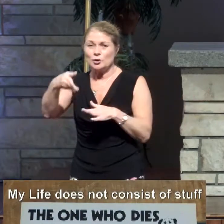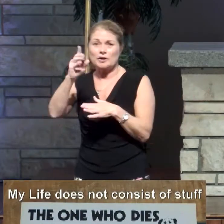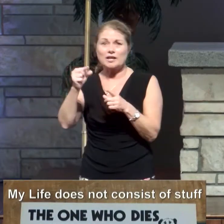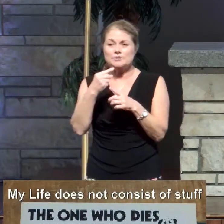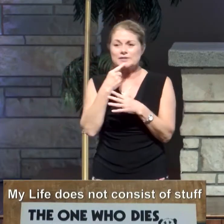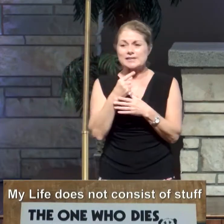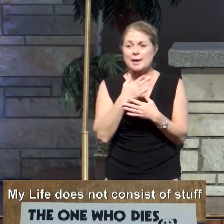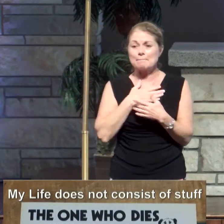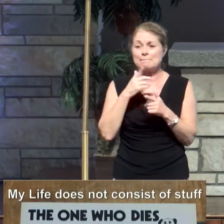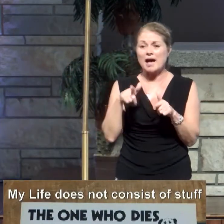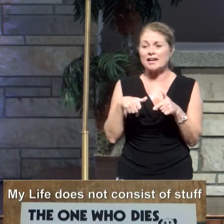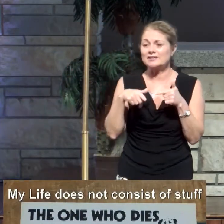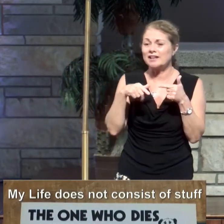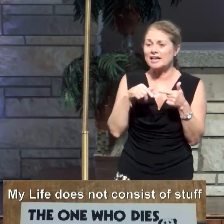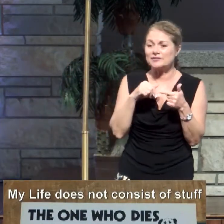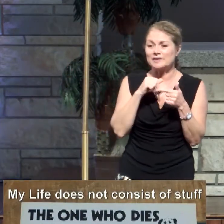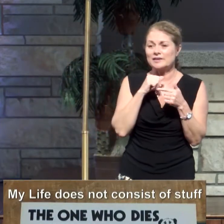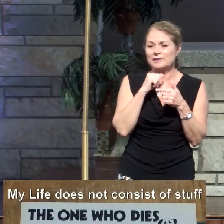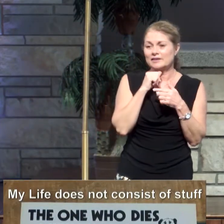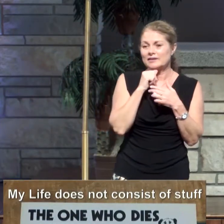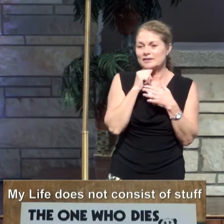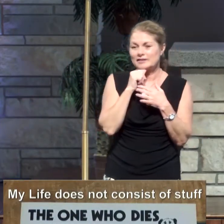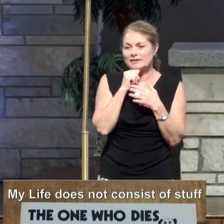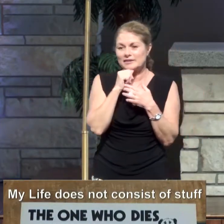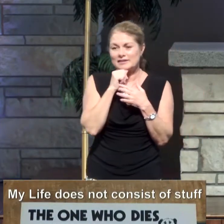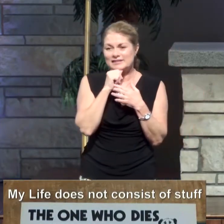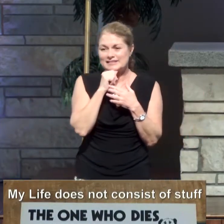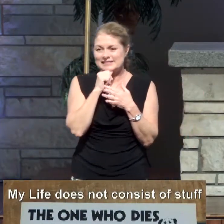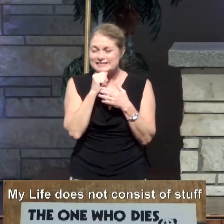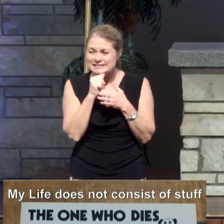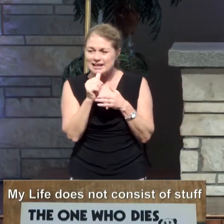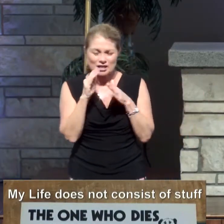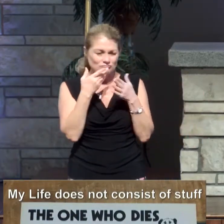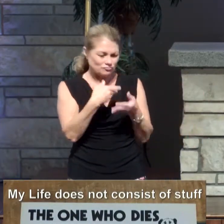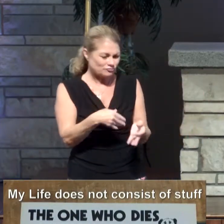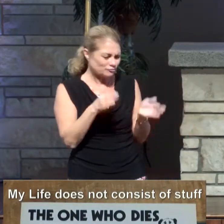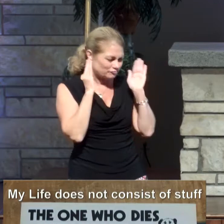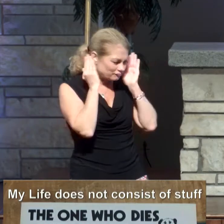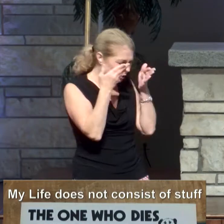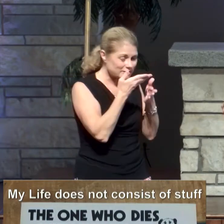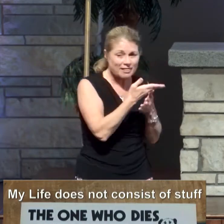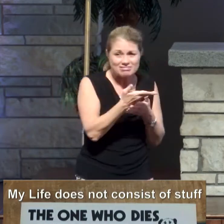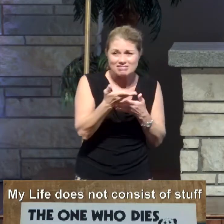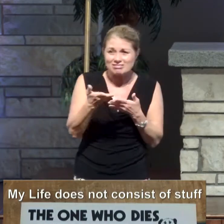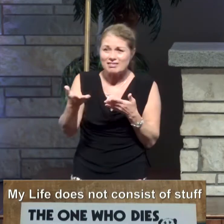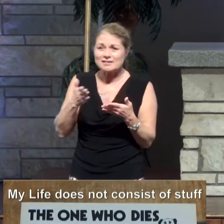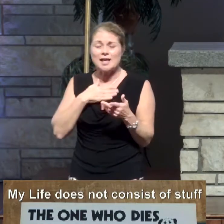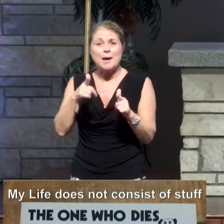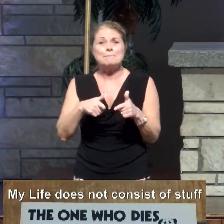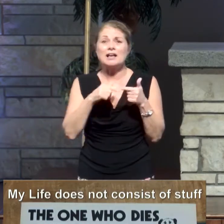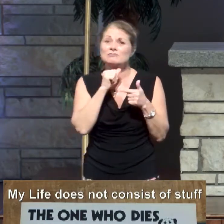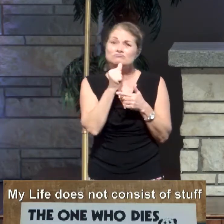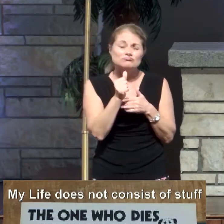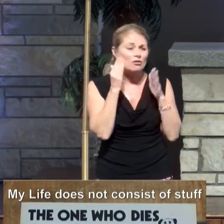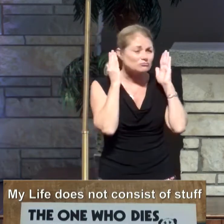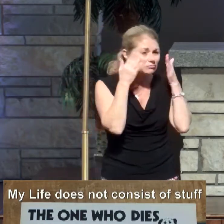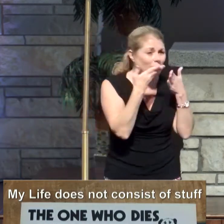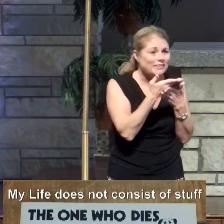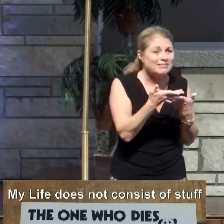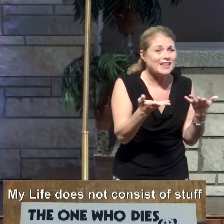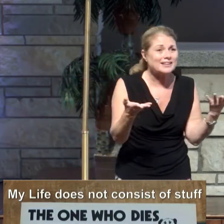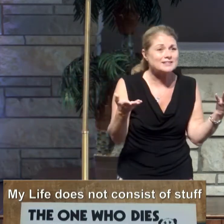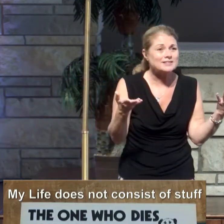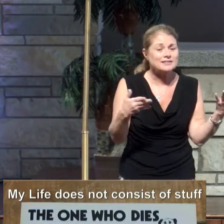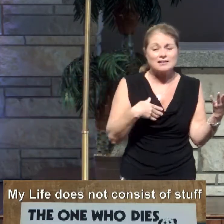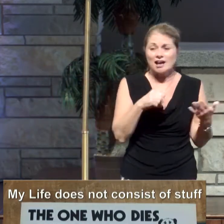my life does not consist of stuff. My life does not consist of stuff. I